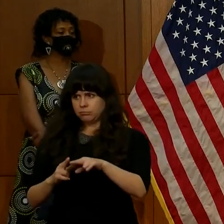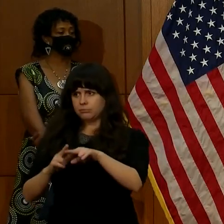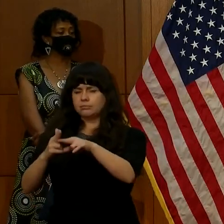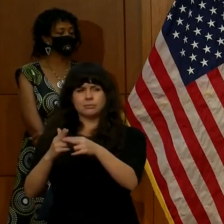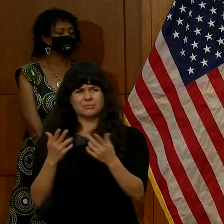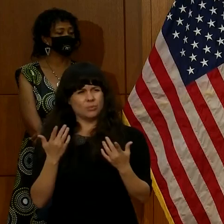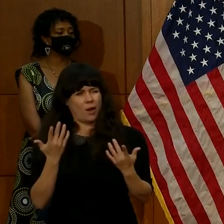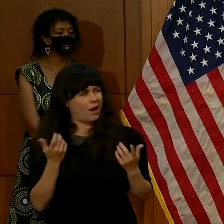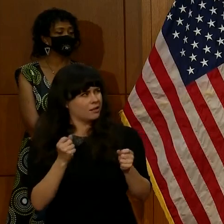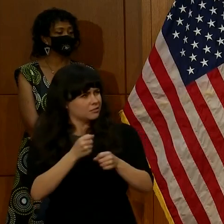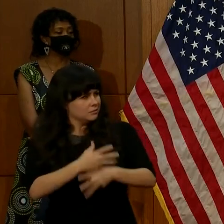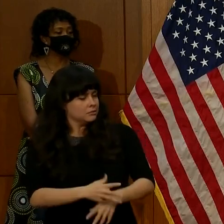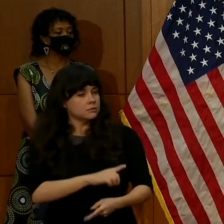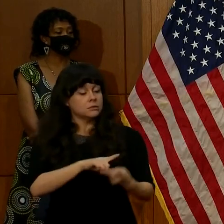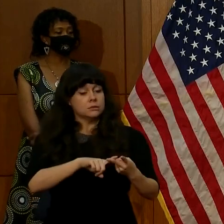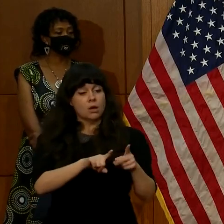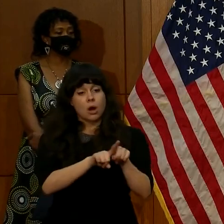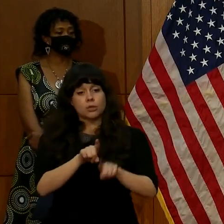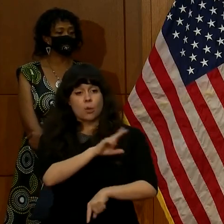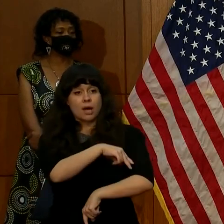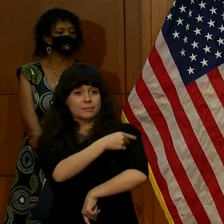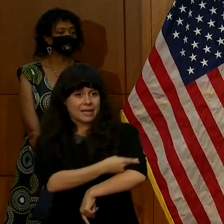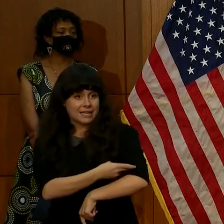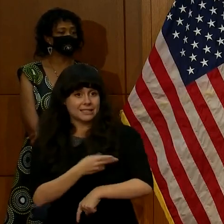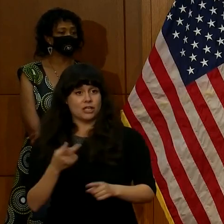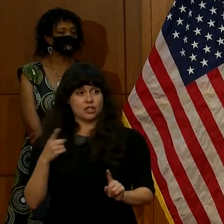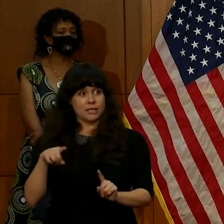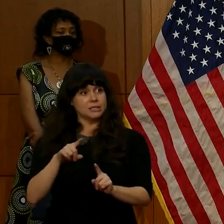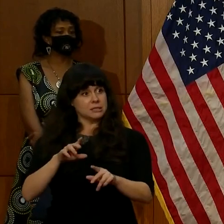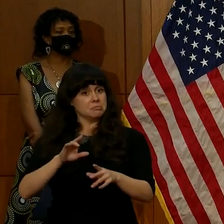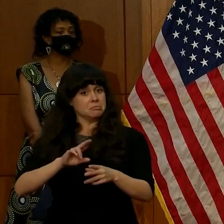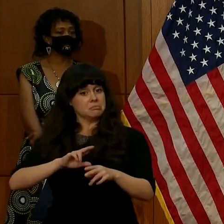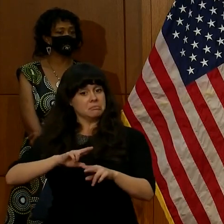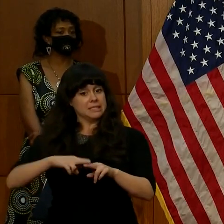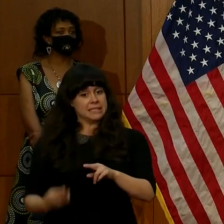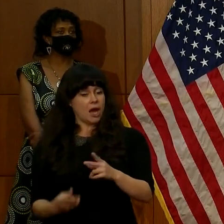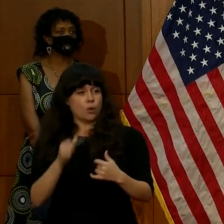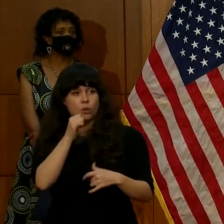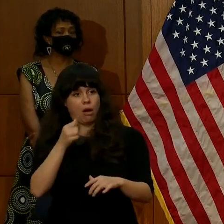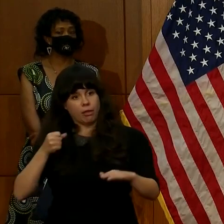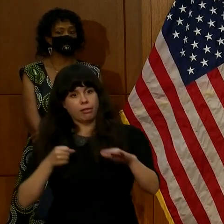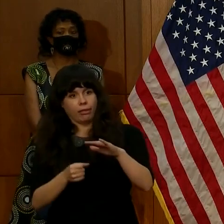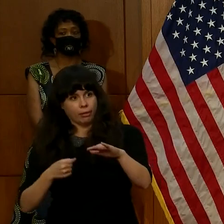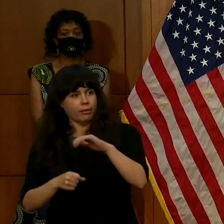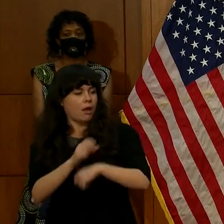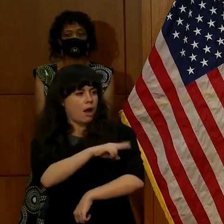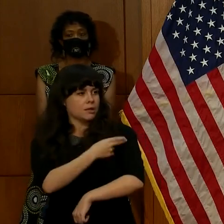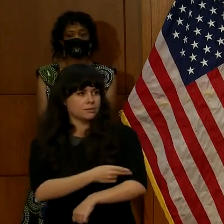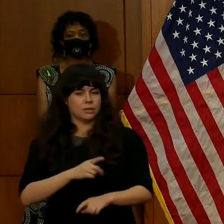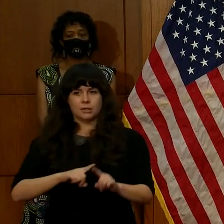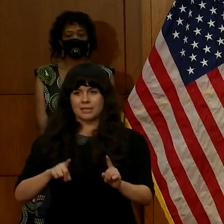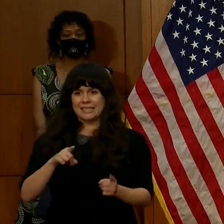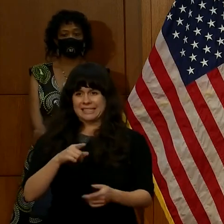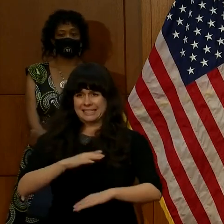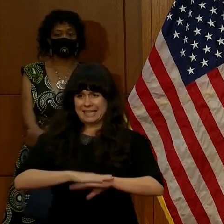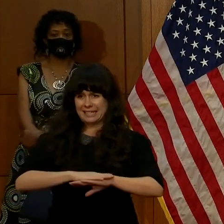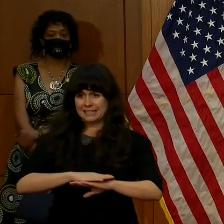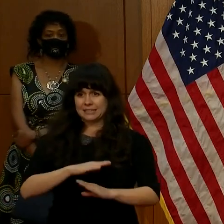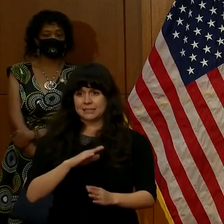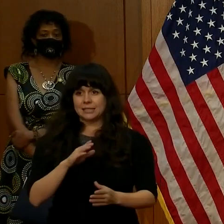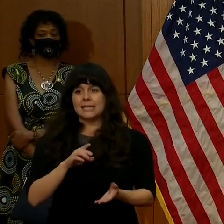hospitalizations and deaths are down, but we haven't been able to keep deaths at zero.